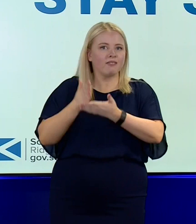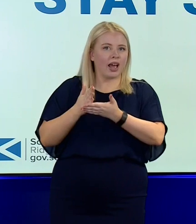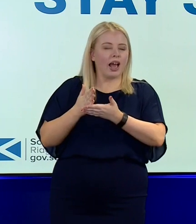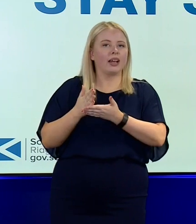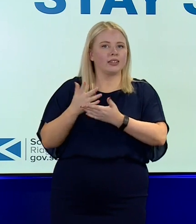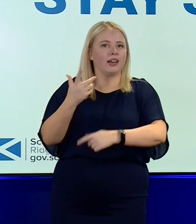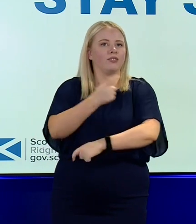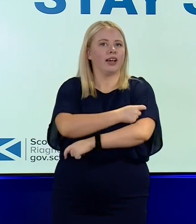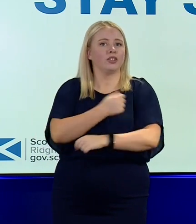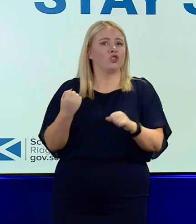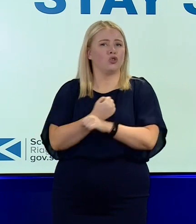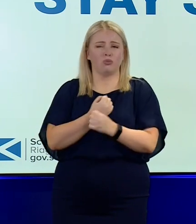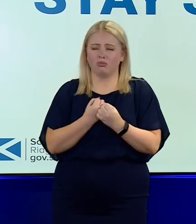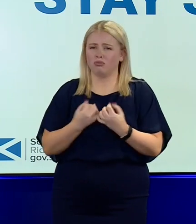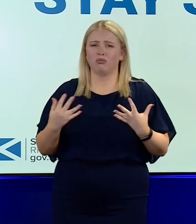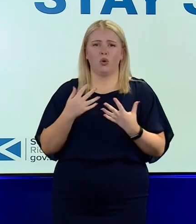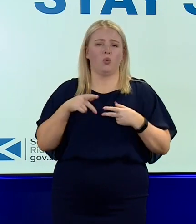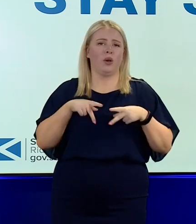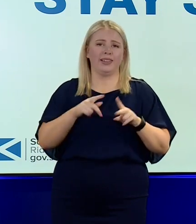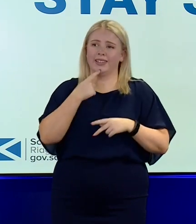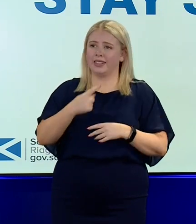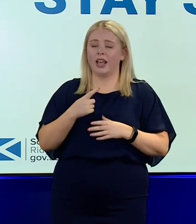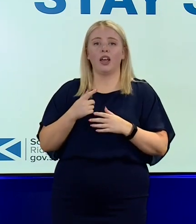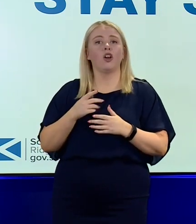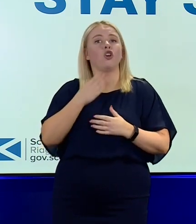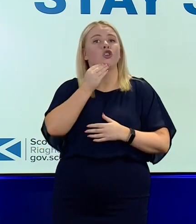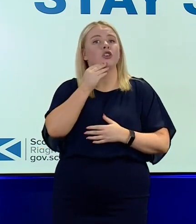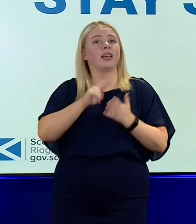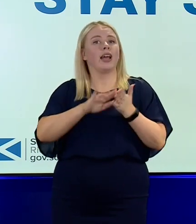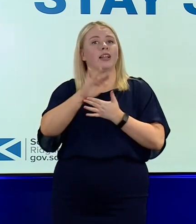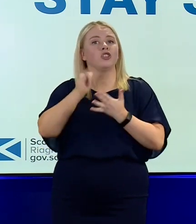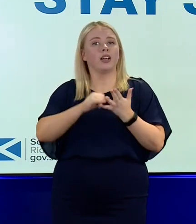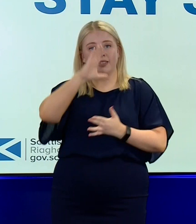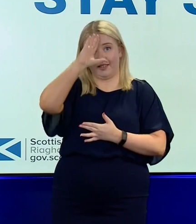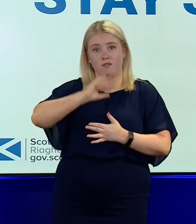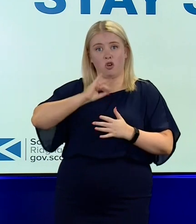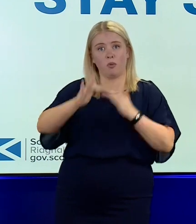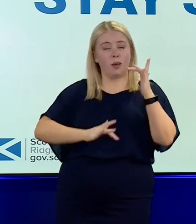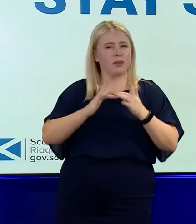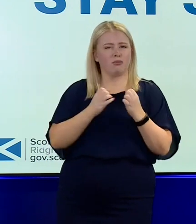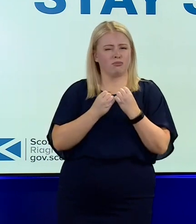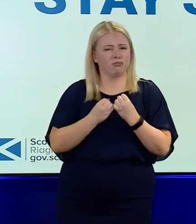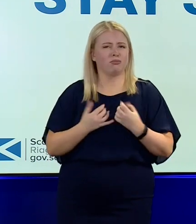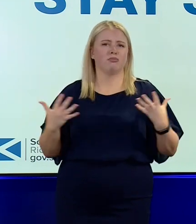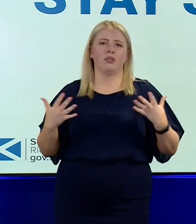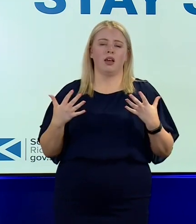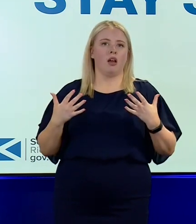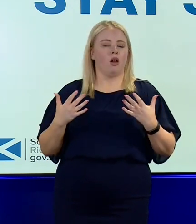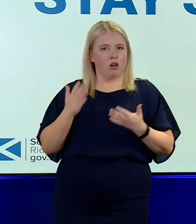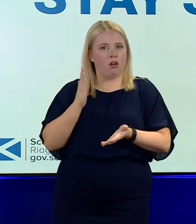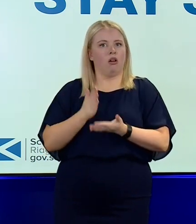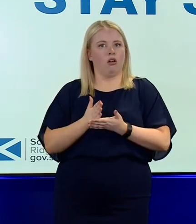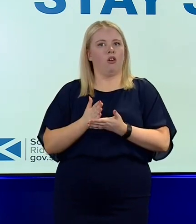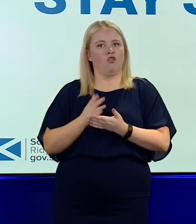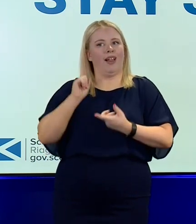vaccine. You can do that in a number of ways. can, as I keep saying, go on to the NHS Informed website. There are lots of sources of credible